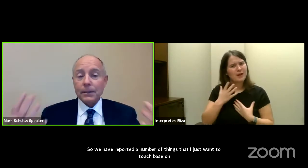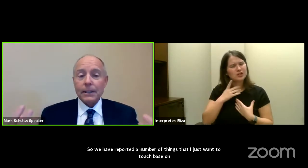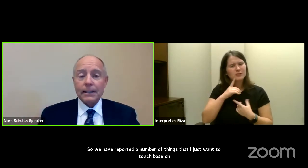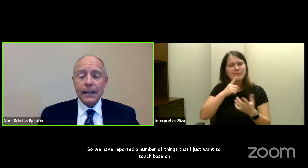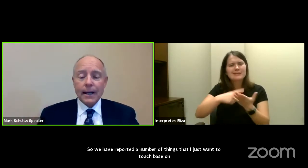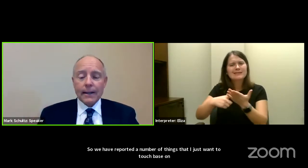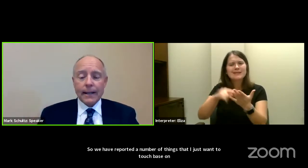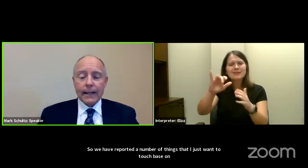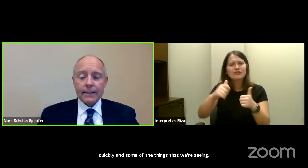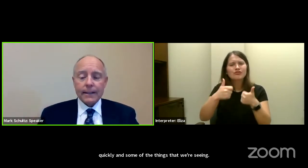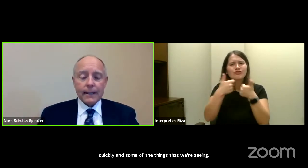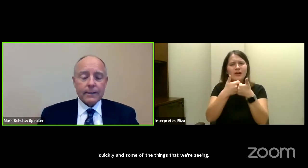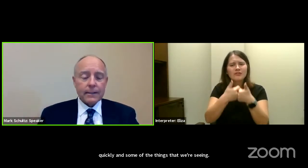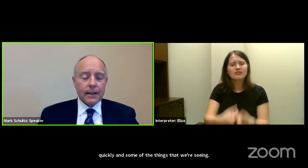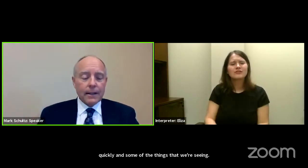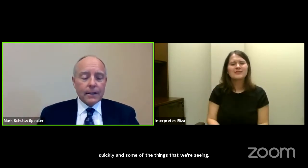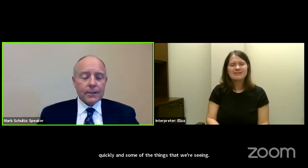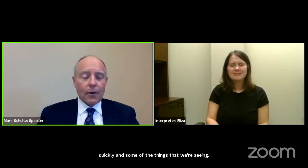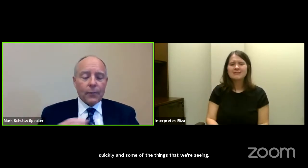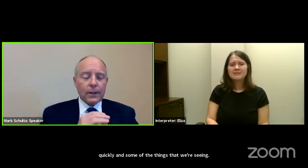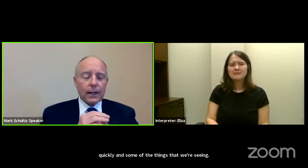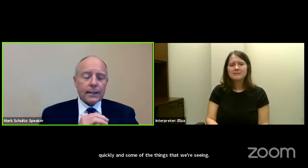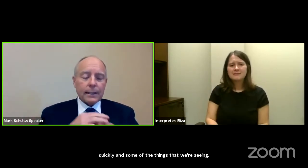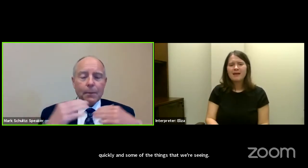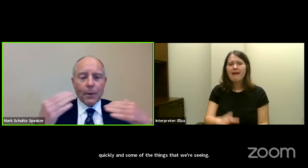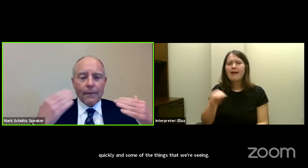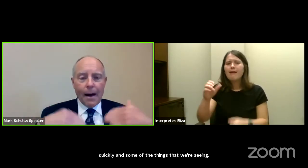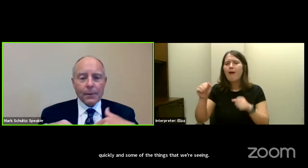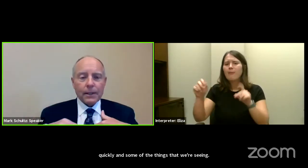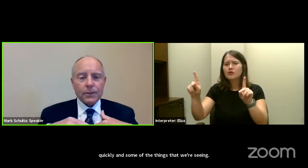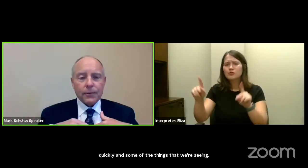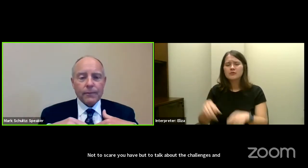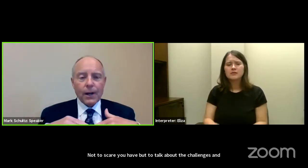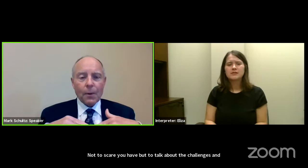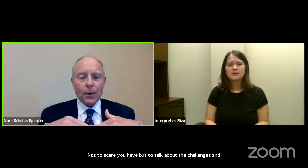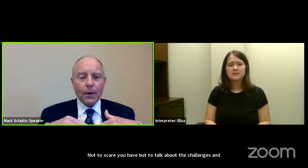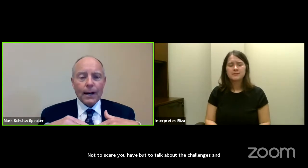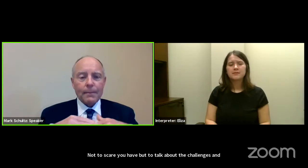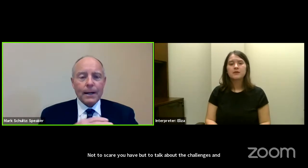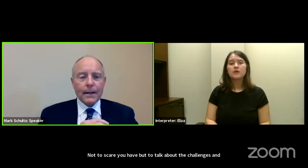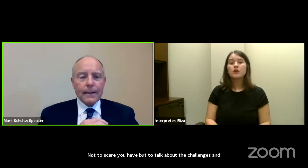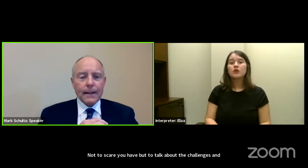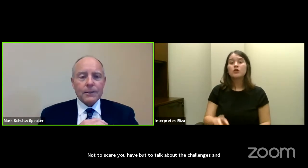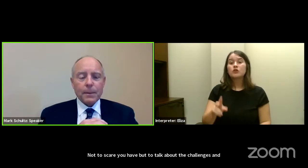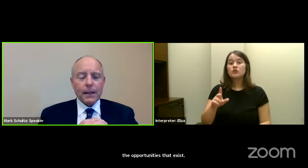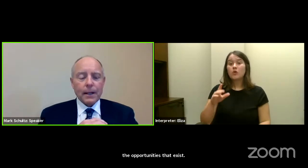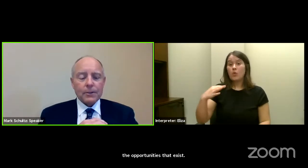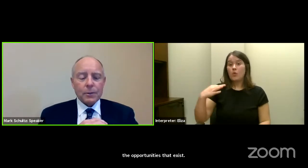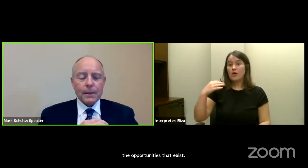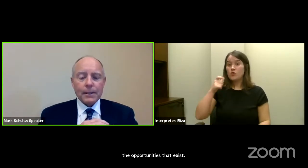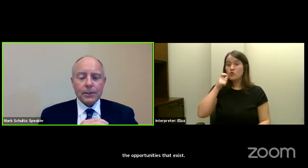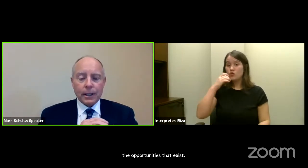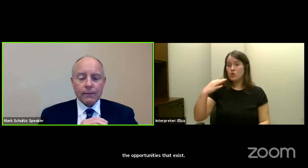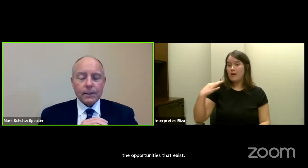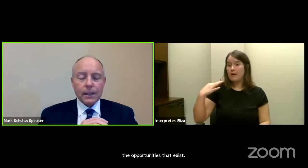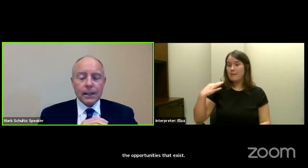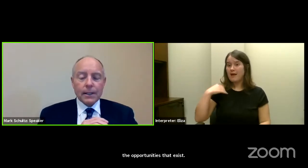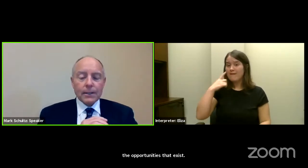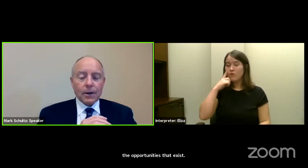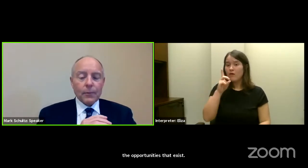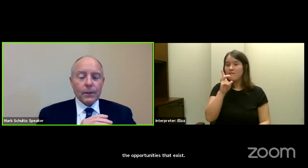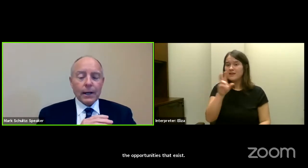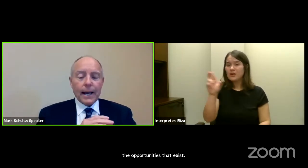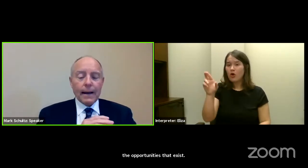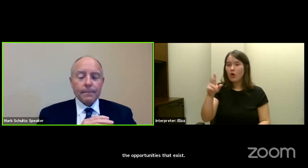and the opportunities that exist. So if we look at the number of applicants for the VR program, there's been a tremendous shift.